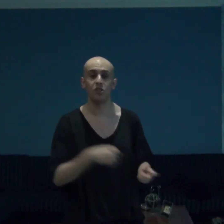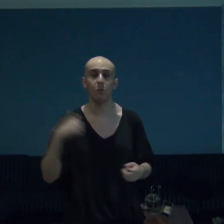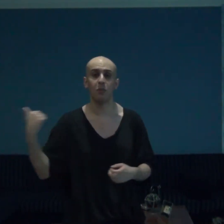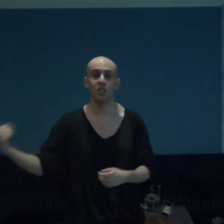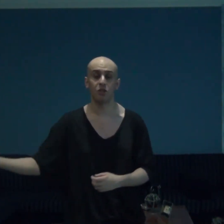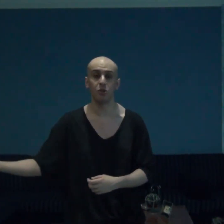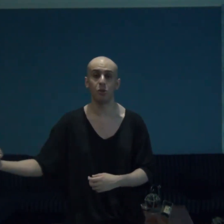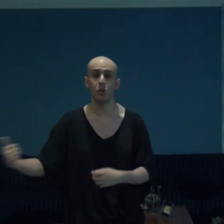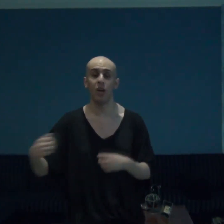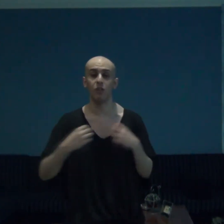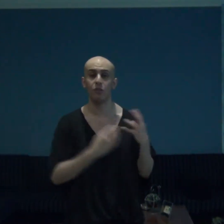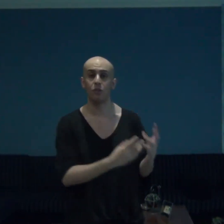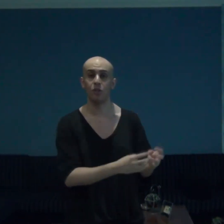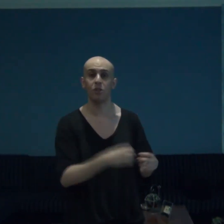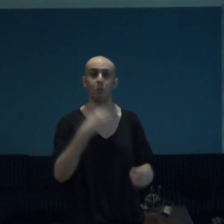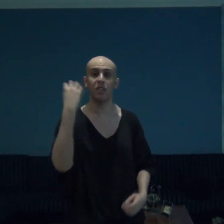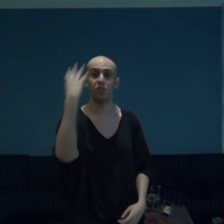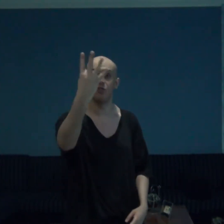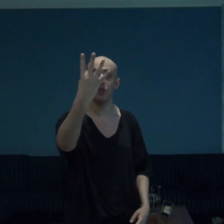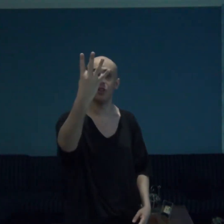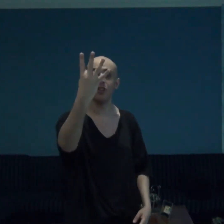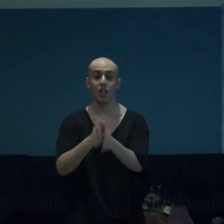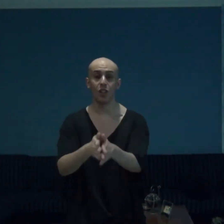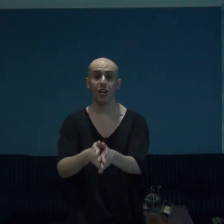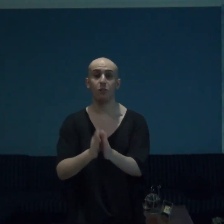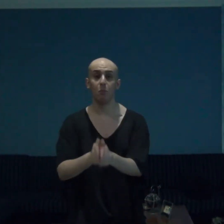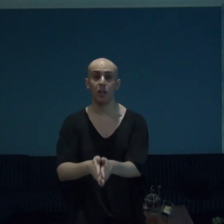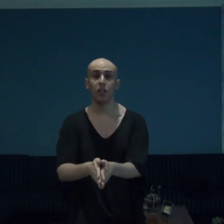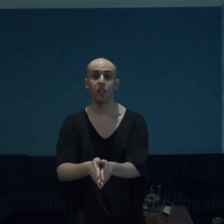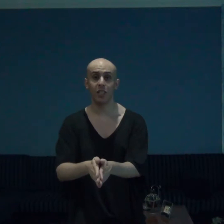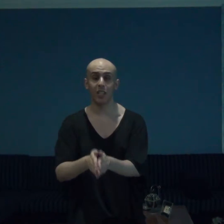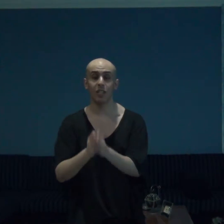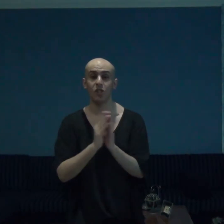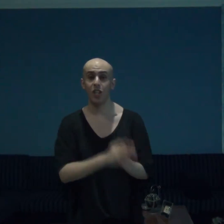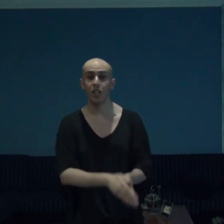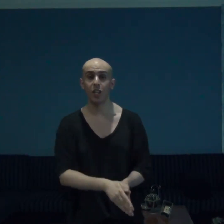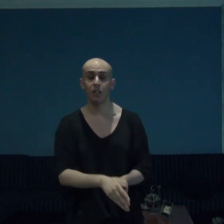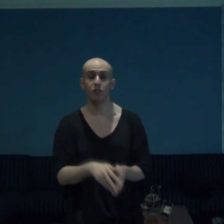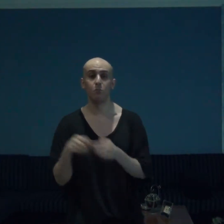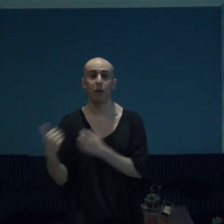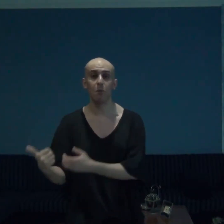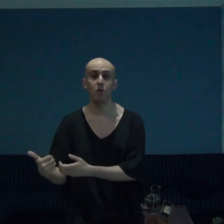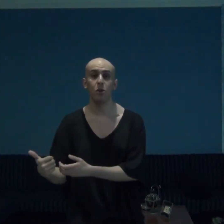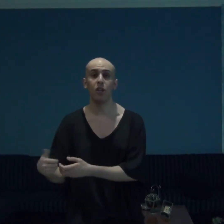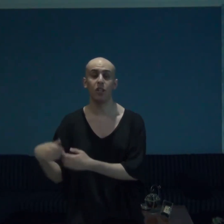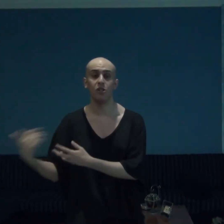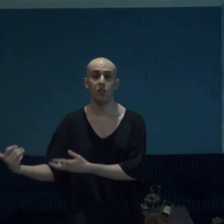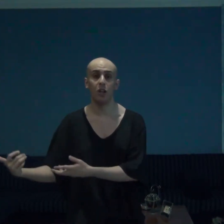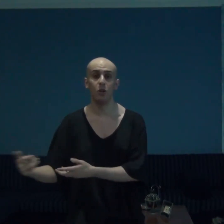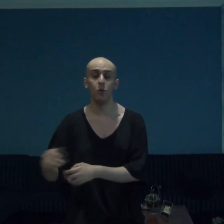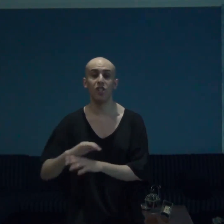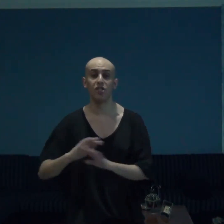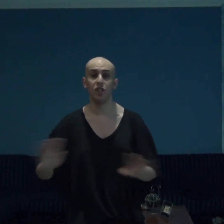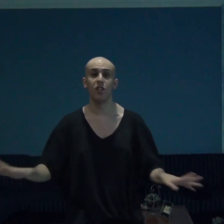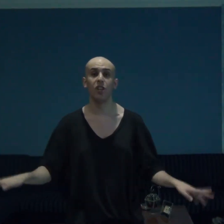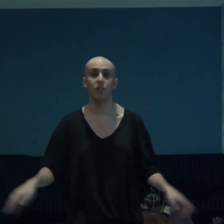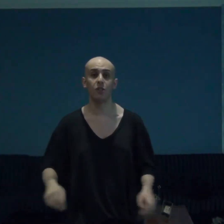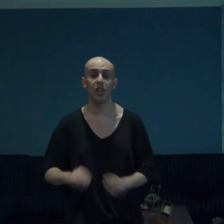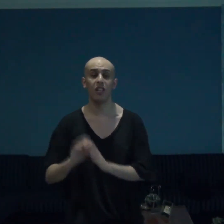the ps2 and of course the ps4 and that manga guys and gals by Miura Kentaro is none other than